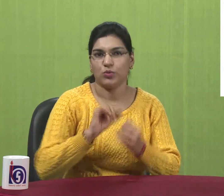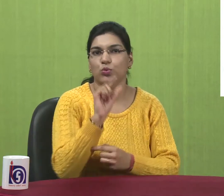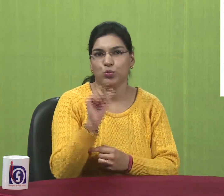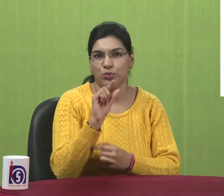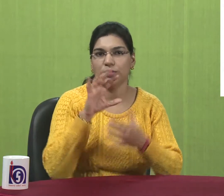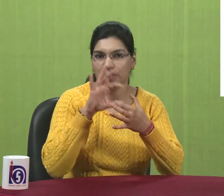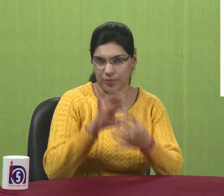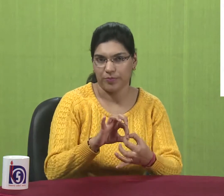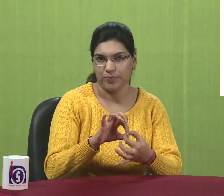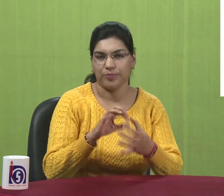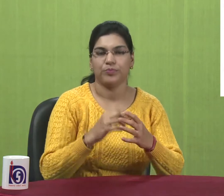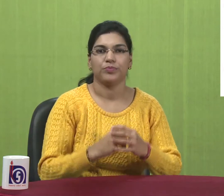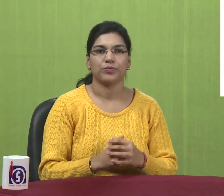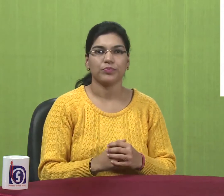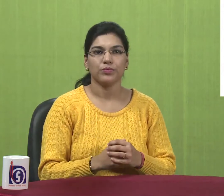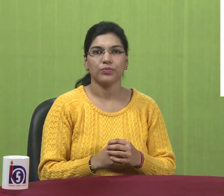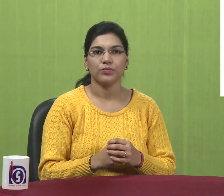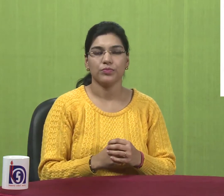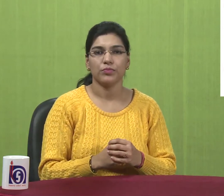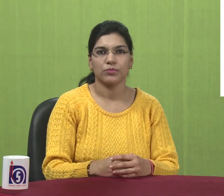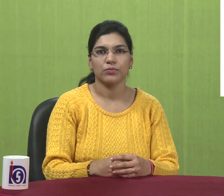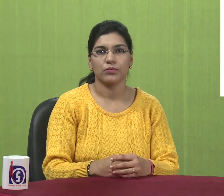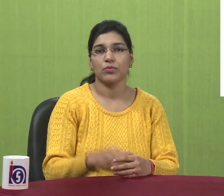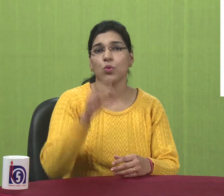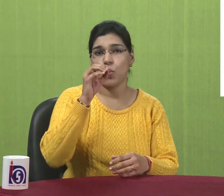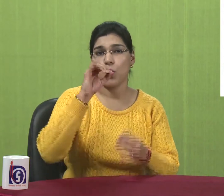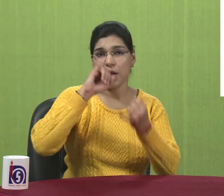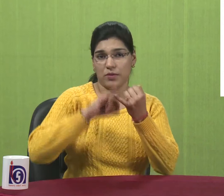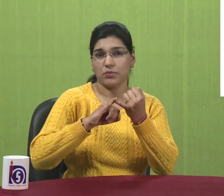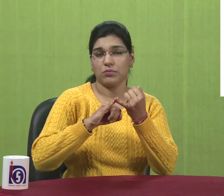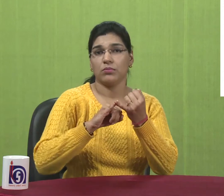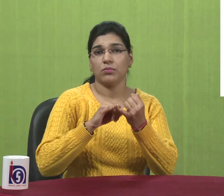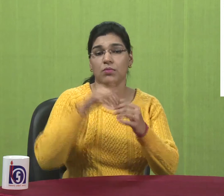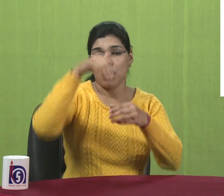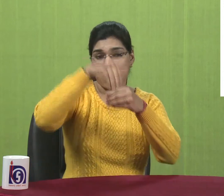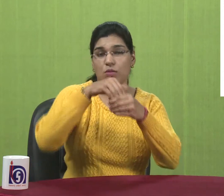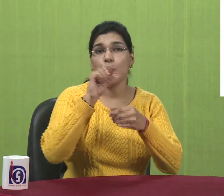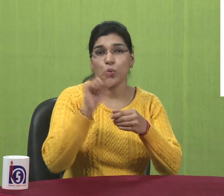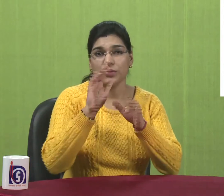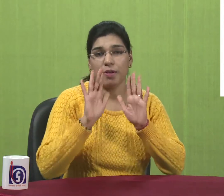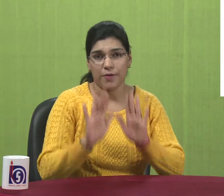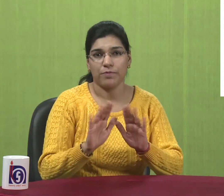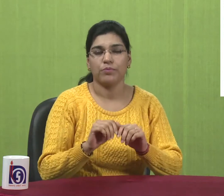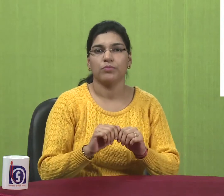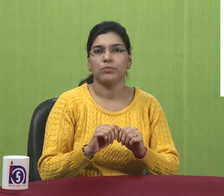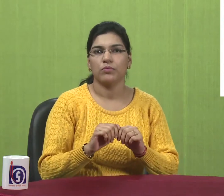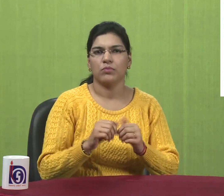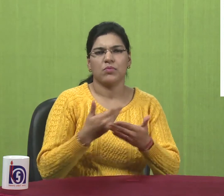mouse, hard drive, keyboard. Operation system is